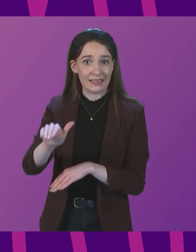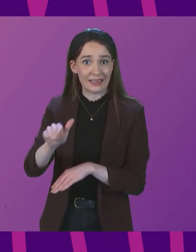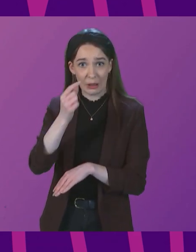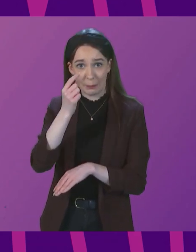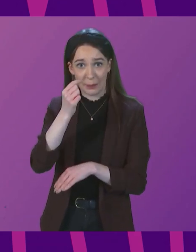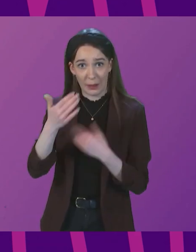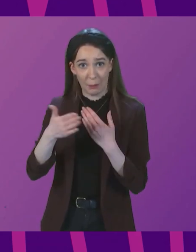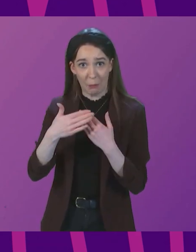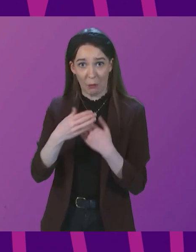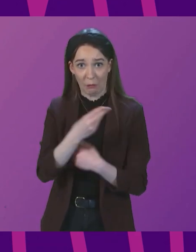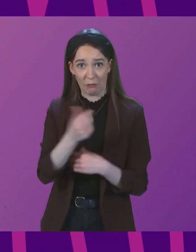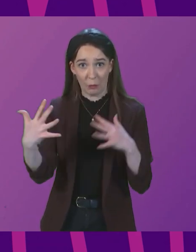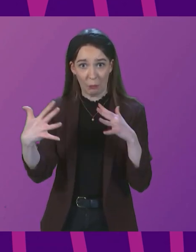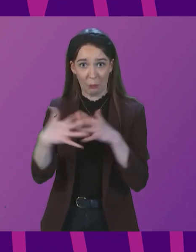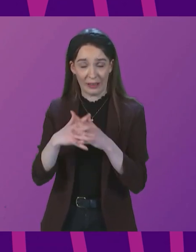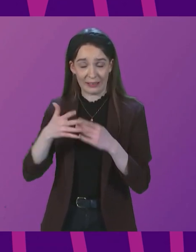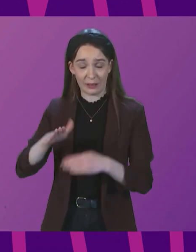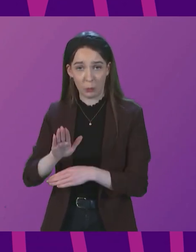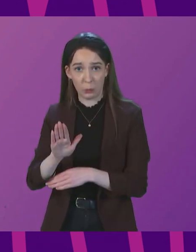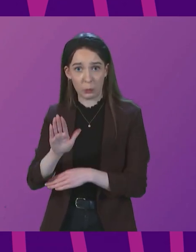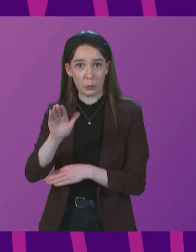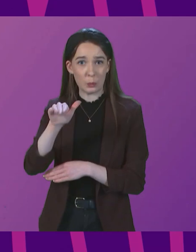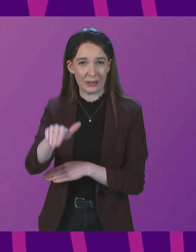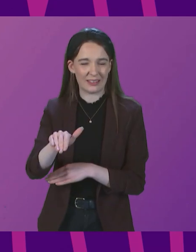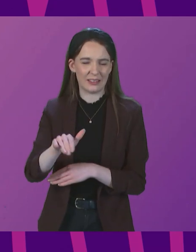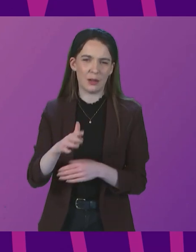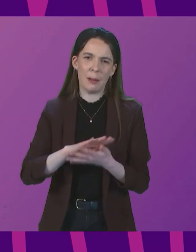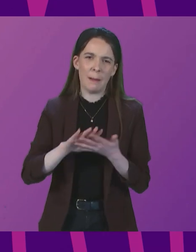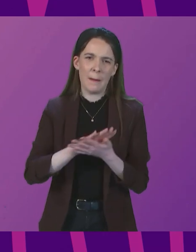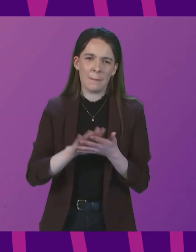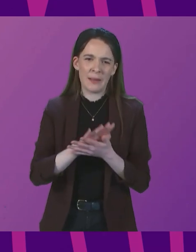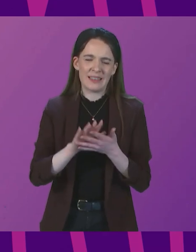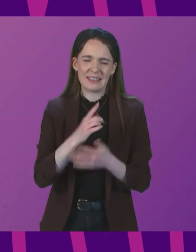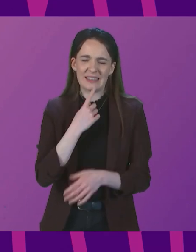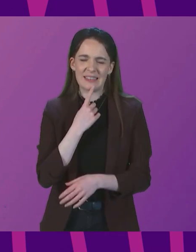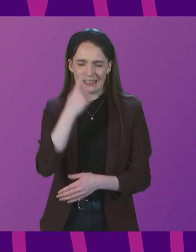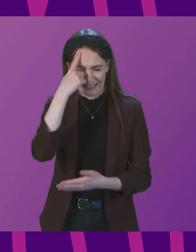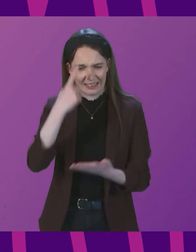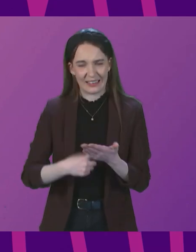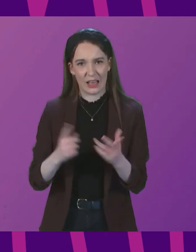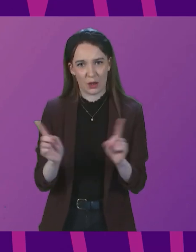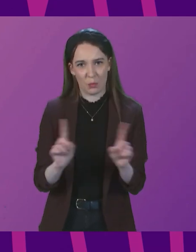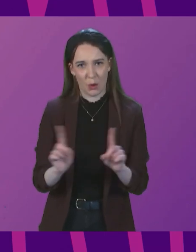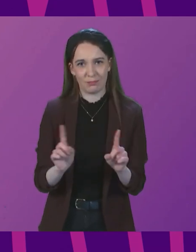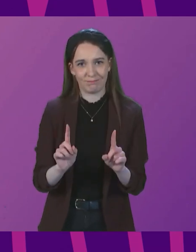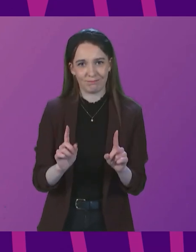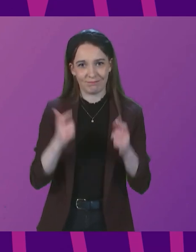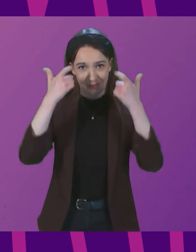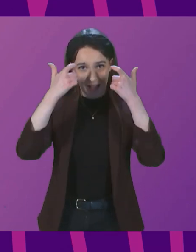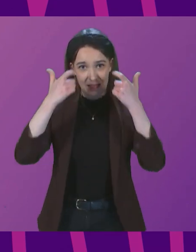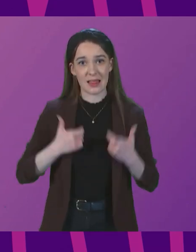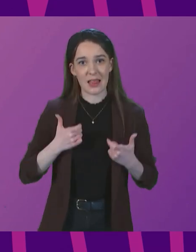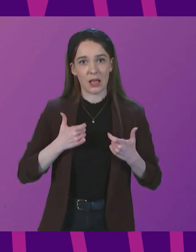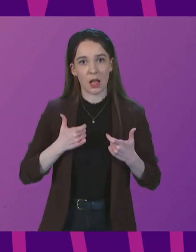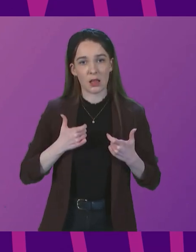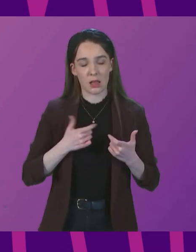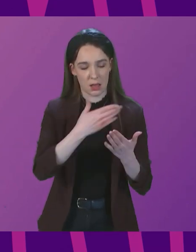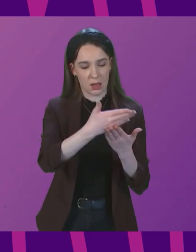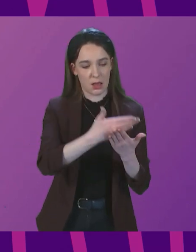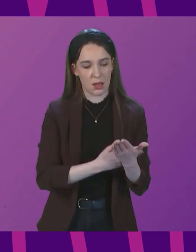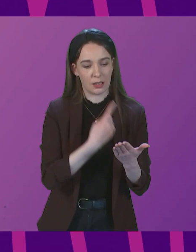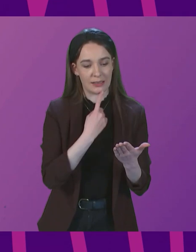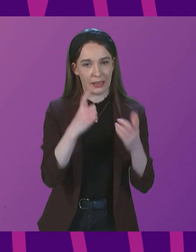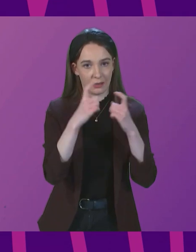over the next couple of weeks. We have therefore concluded, subject as always to the state of the pandemic, that the legal requirement to wear face coverings